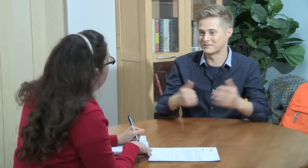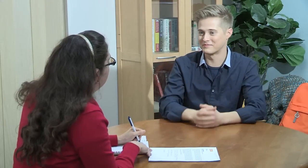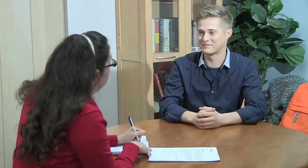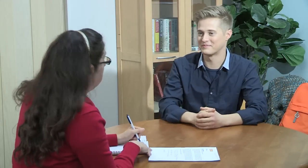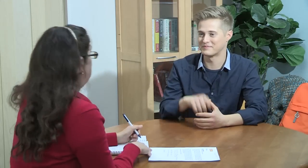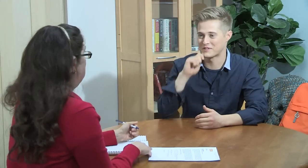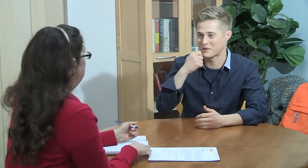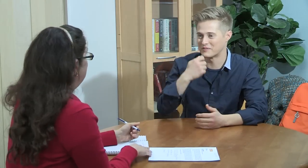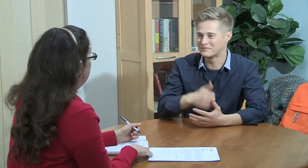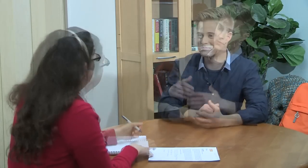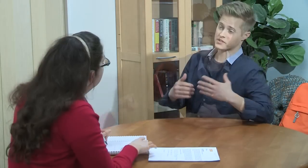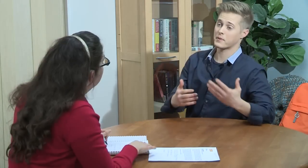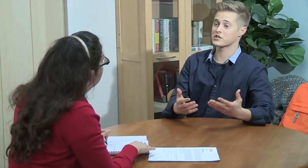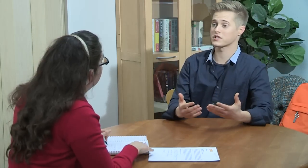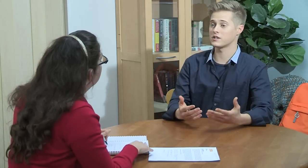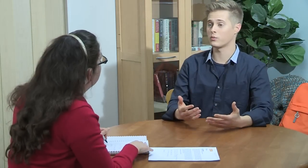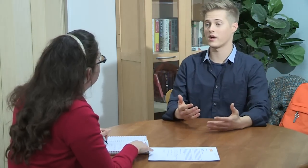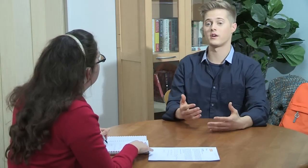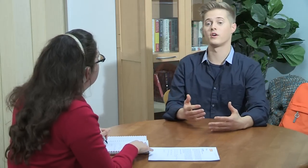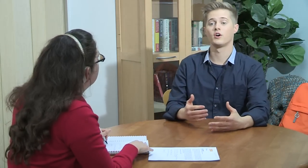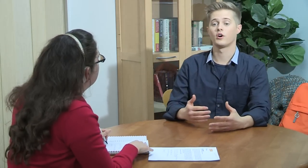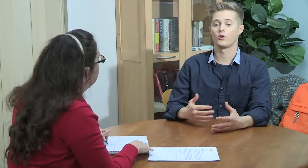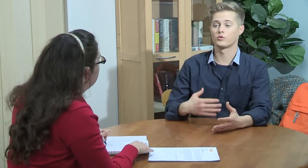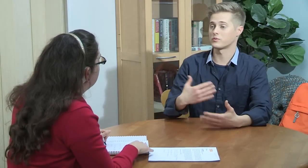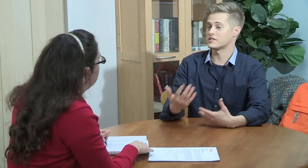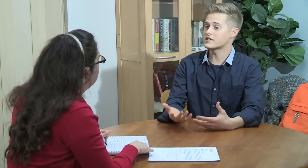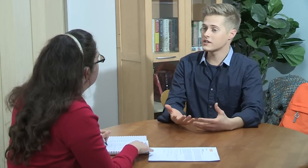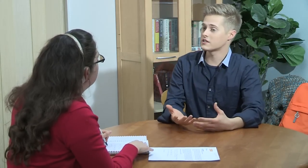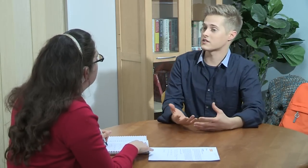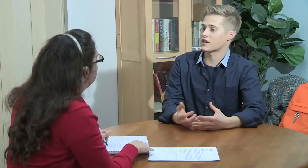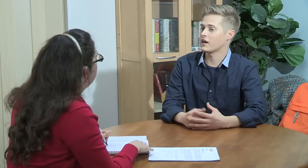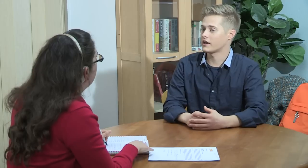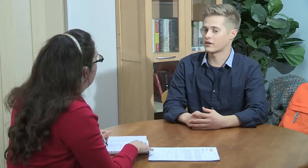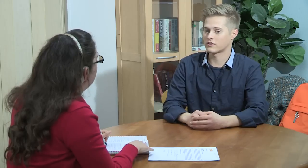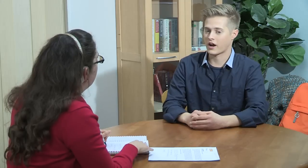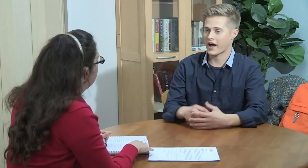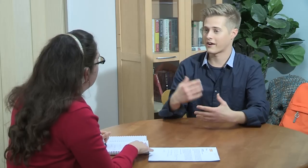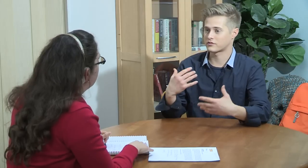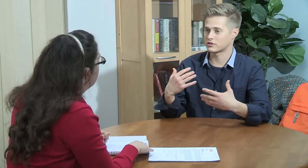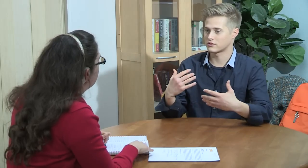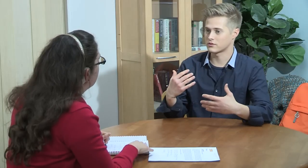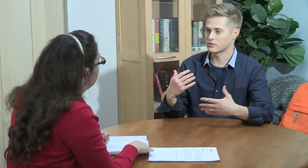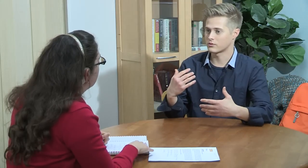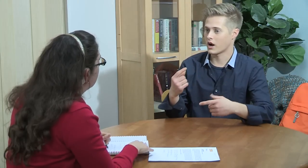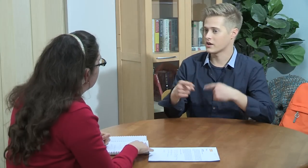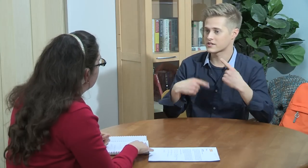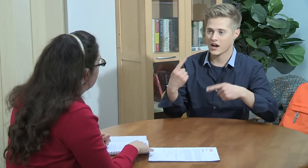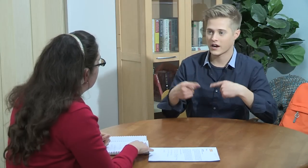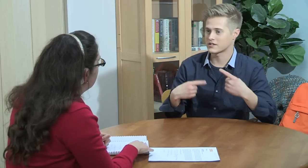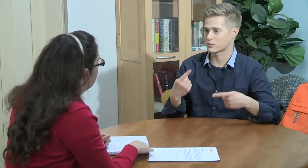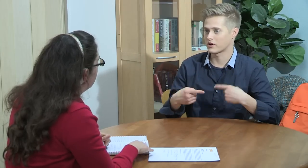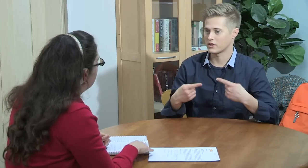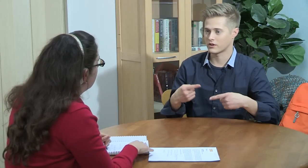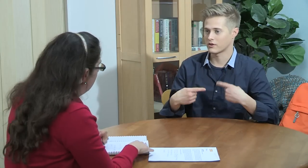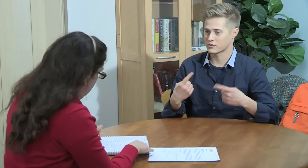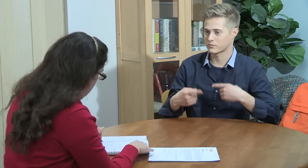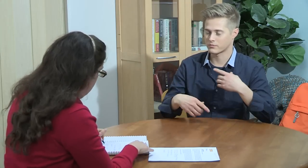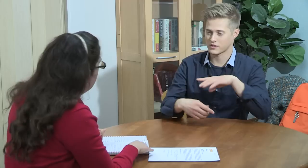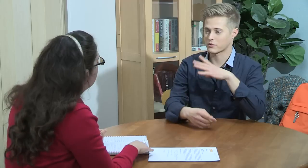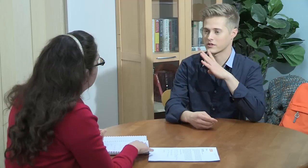it's cool. Especially when we're doing scenes and I have to sign as well, you know, as well